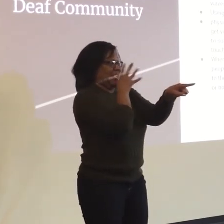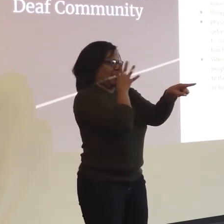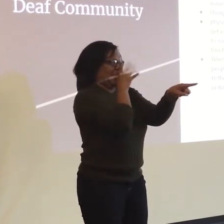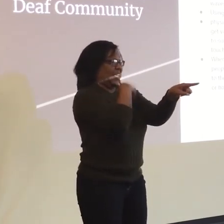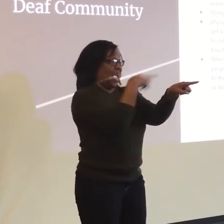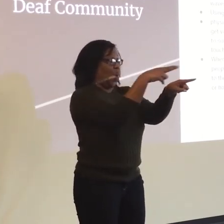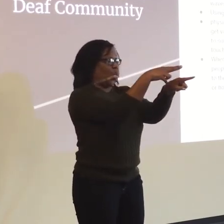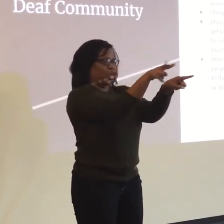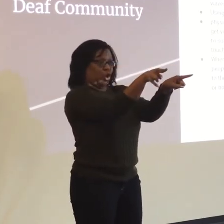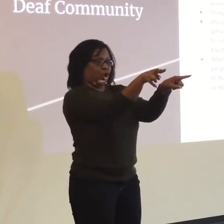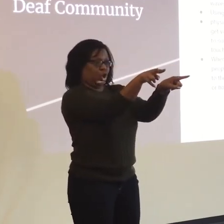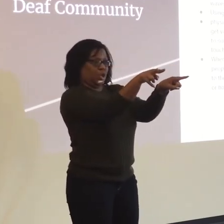it.